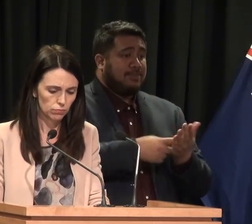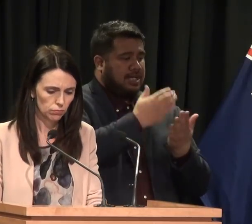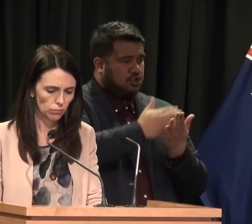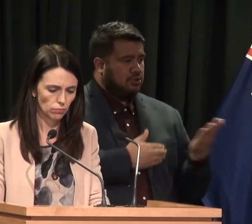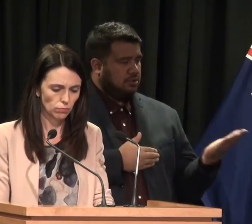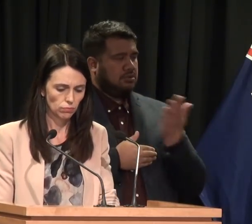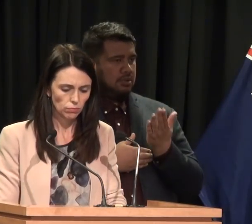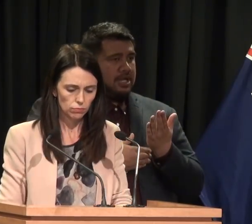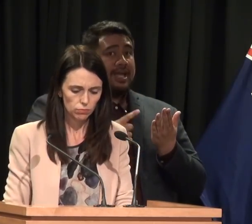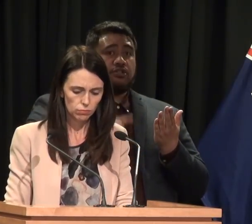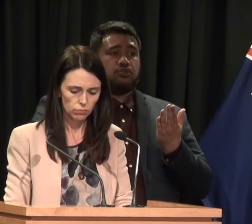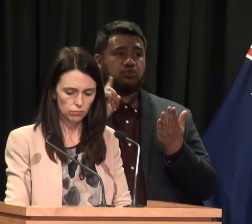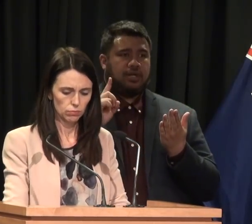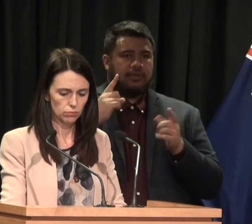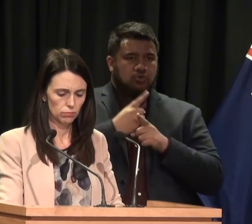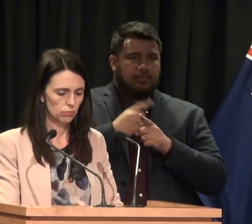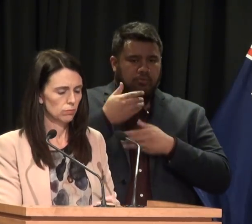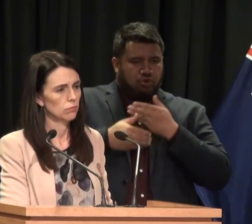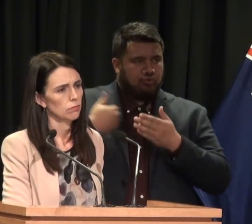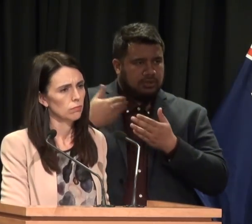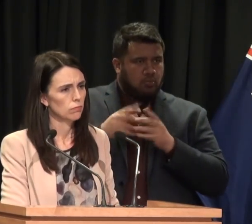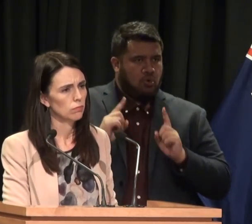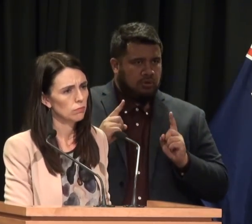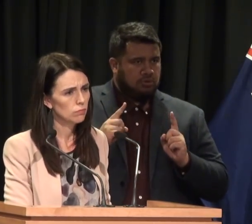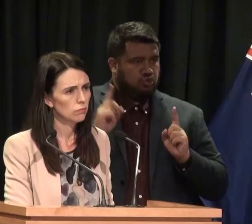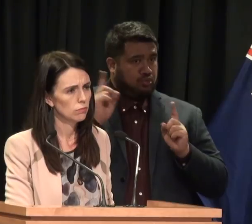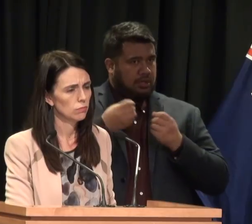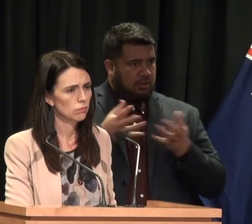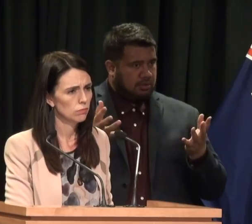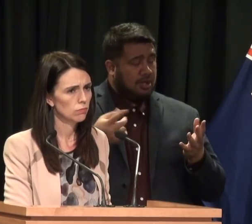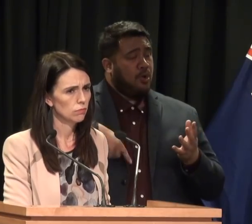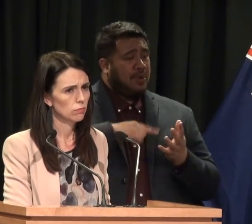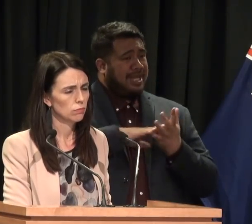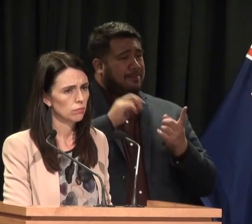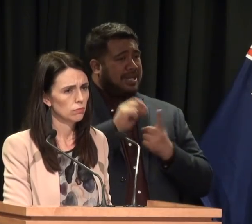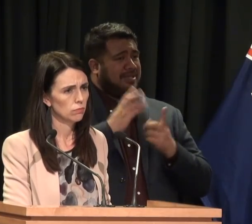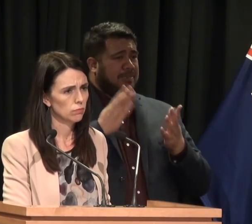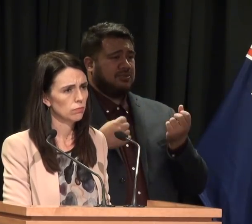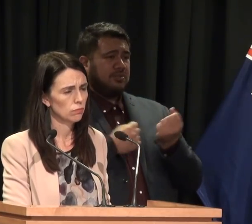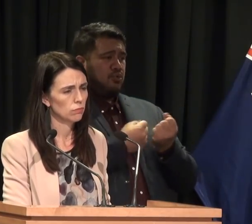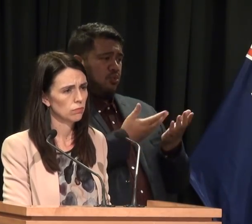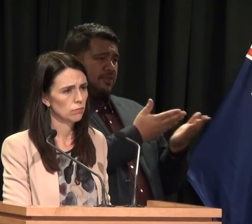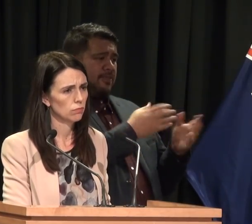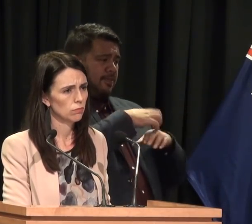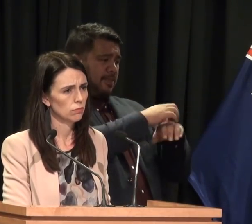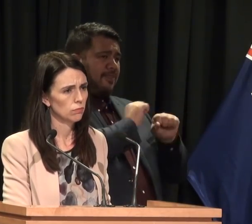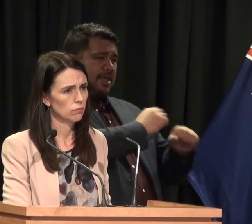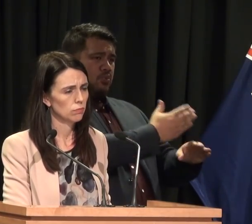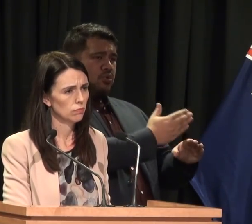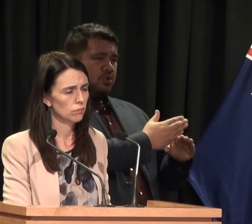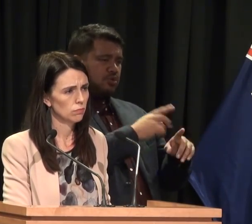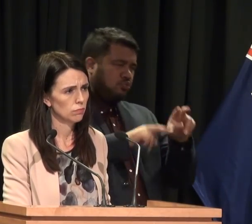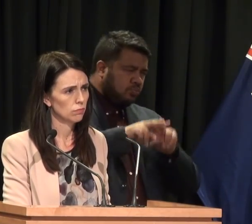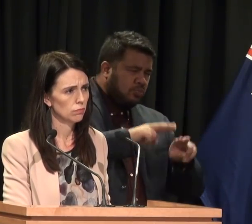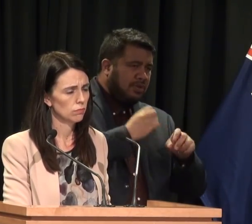back today with the progress on those. We have to, as politicians, believe, support the regulators in that work. But clearly,